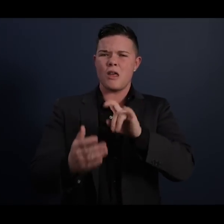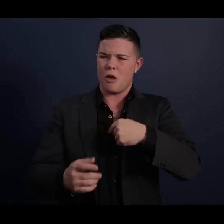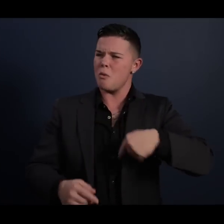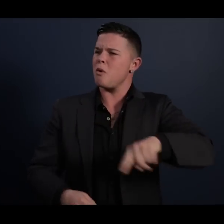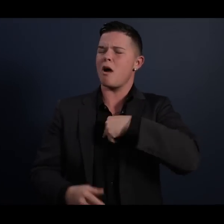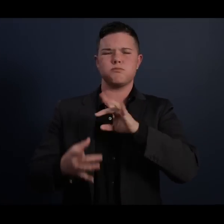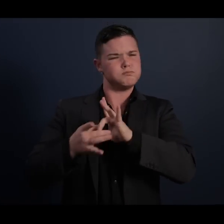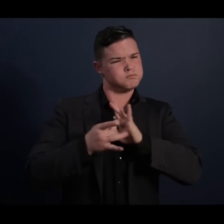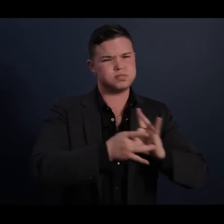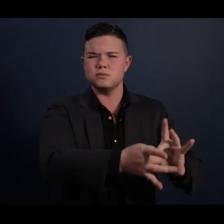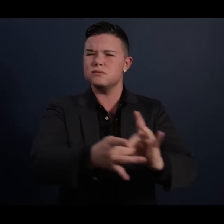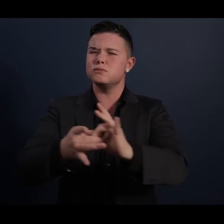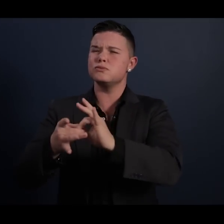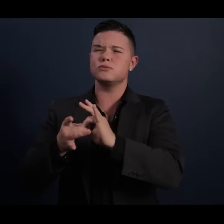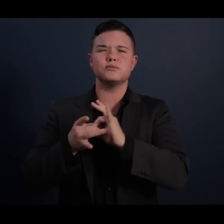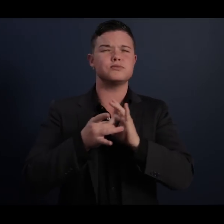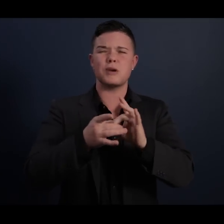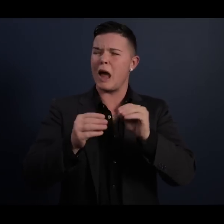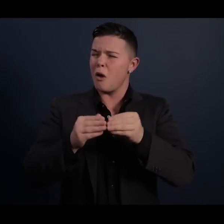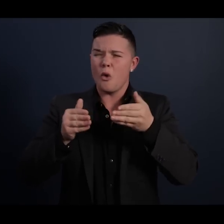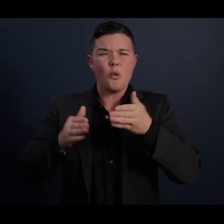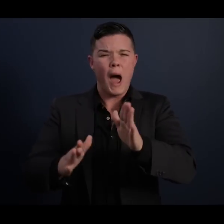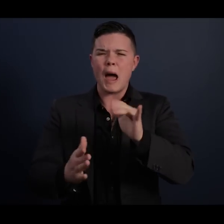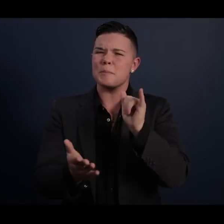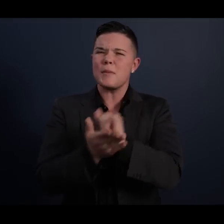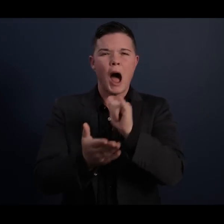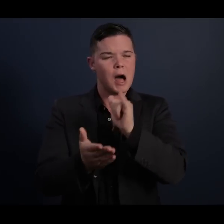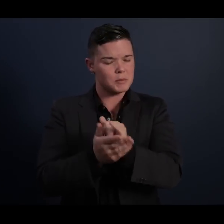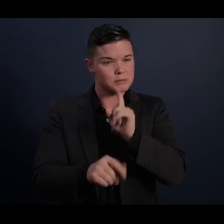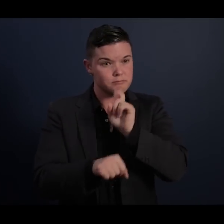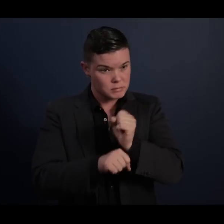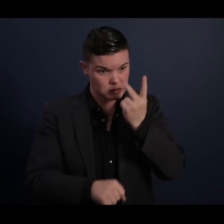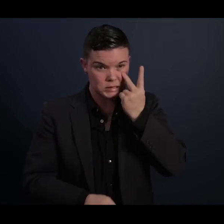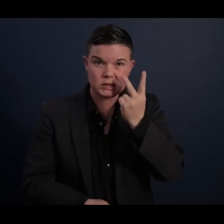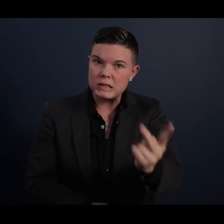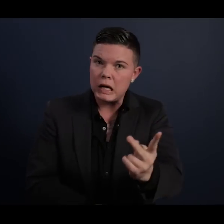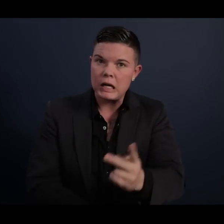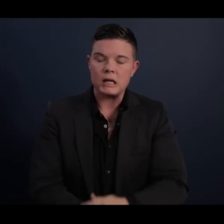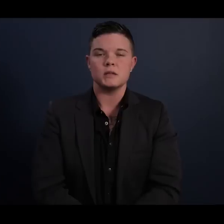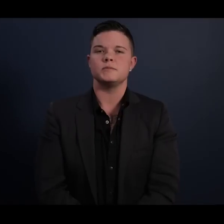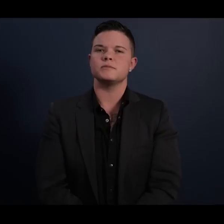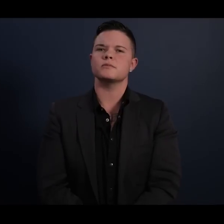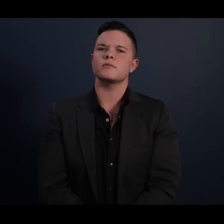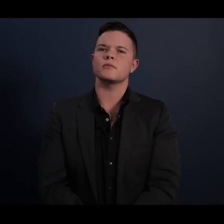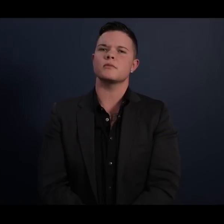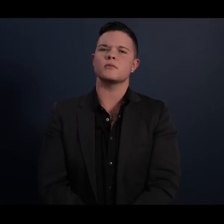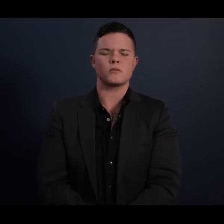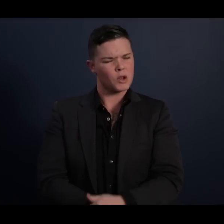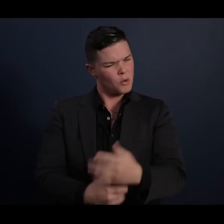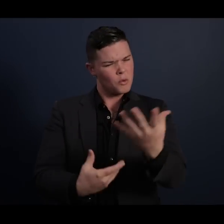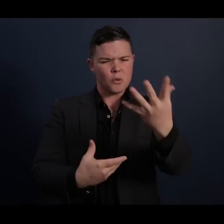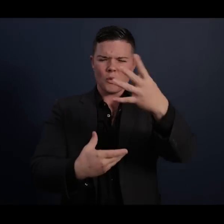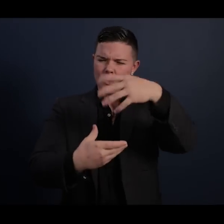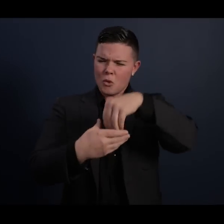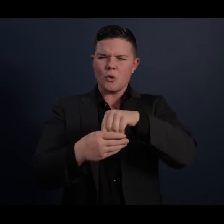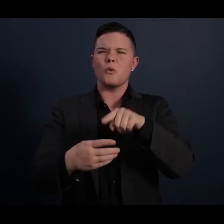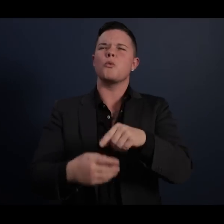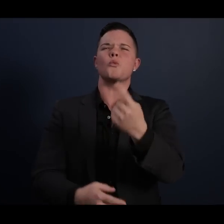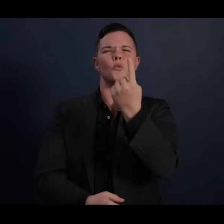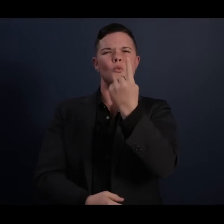together in ways that are invisible to the eye, that there's a oneness to humanity, that